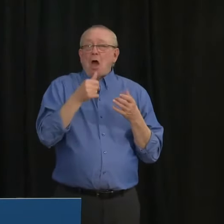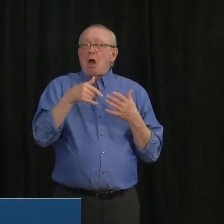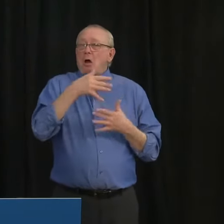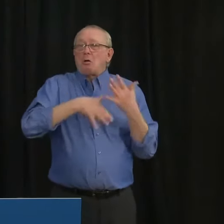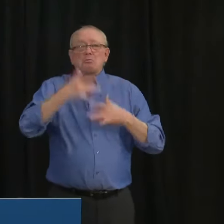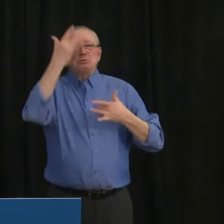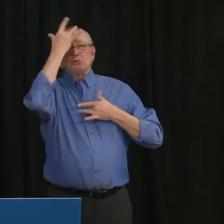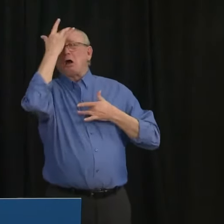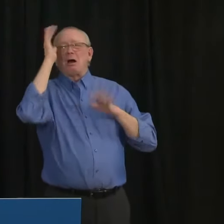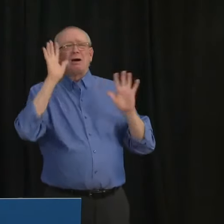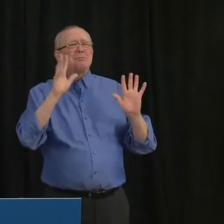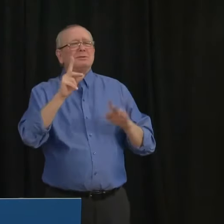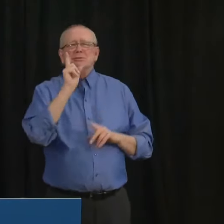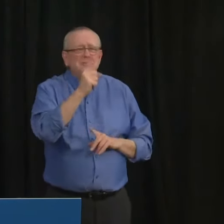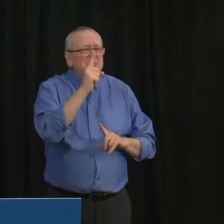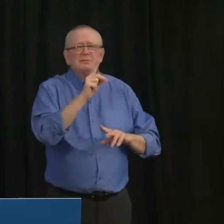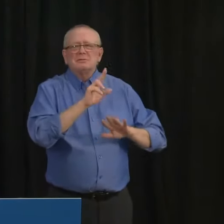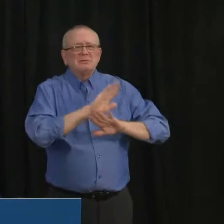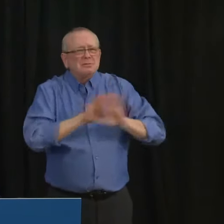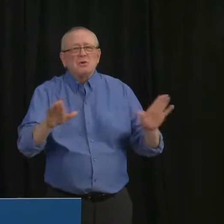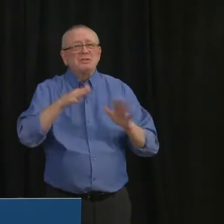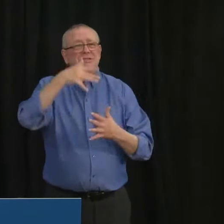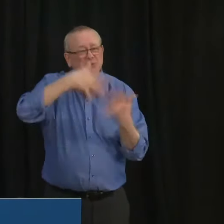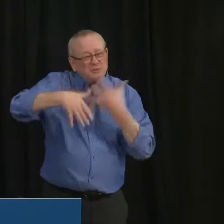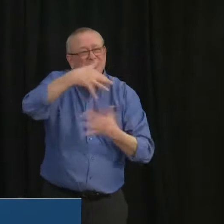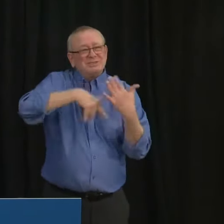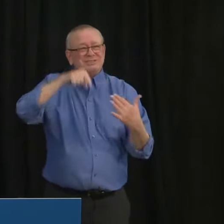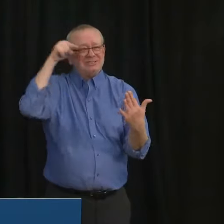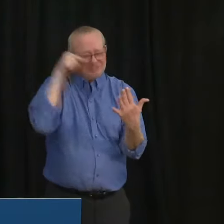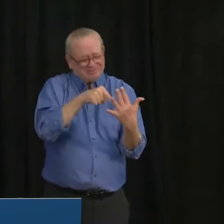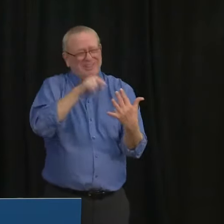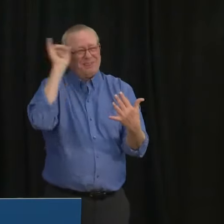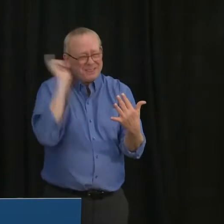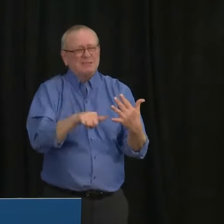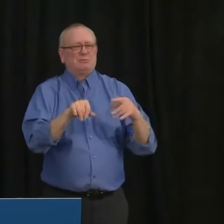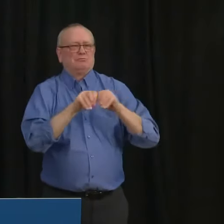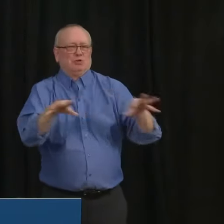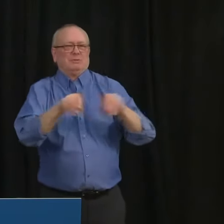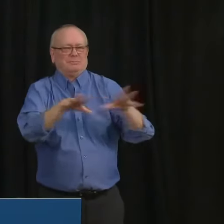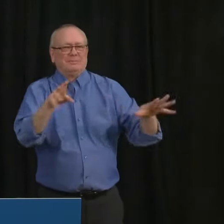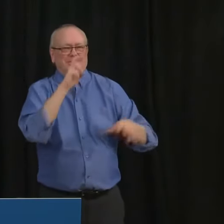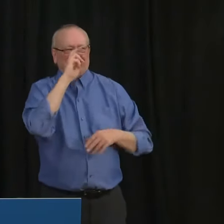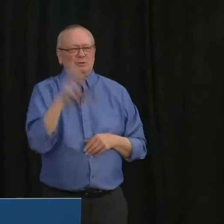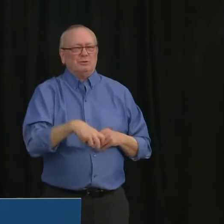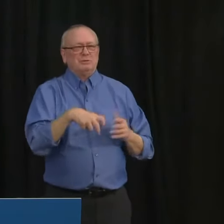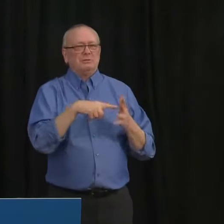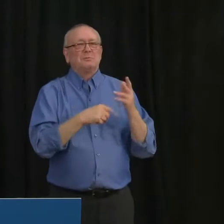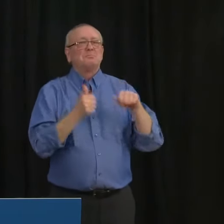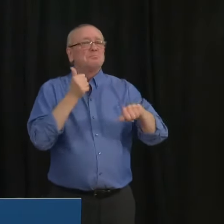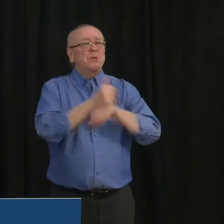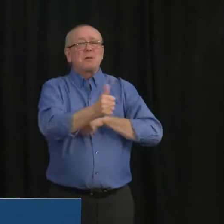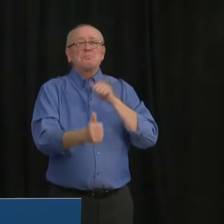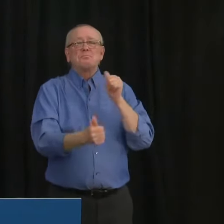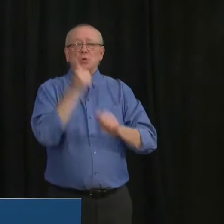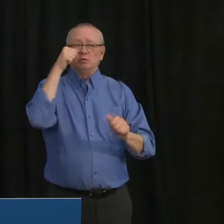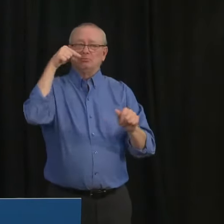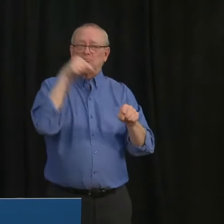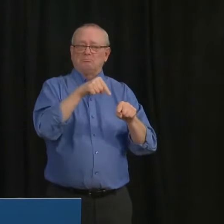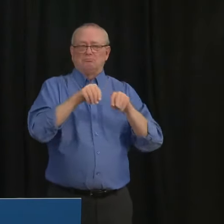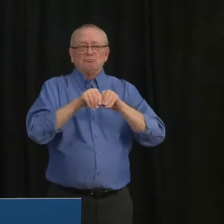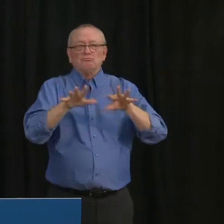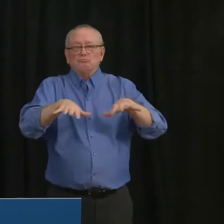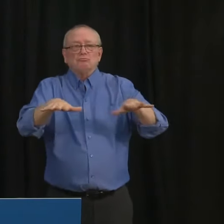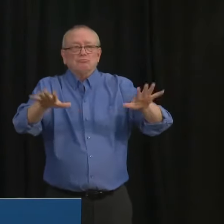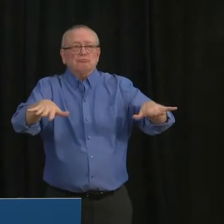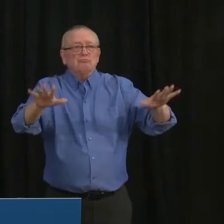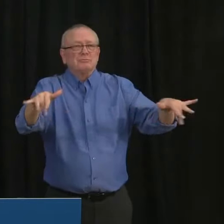COVID-19 is winning. These gatherings in the home continue to be the largest source of transmission. And so they must